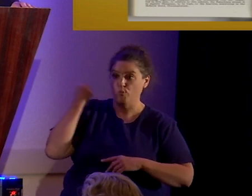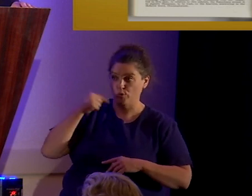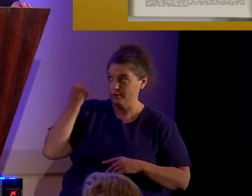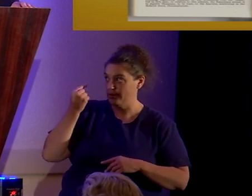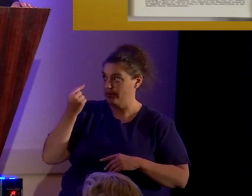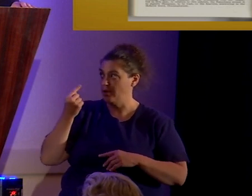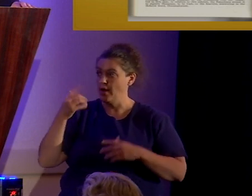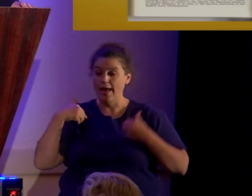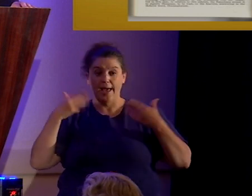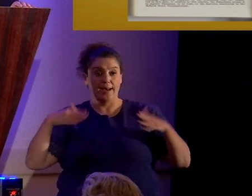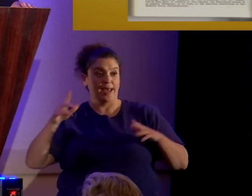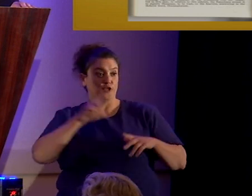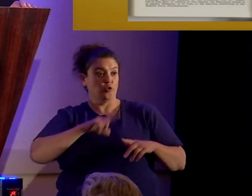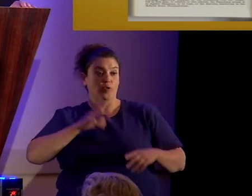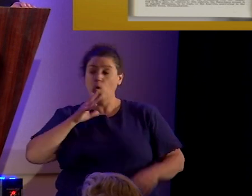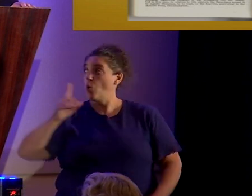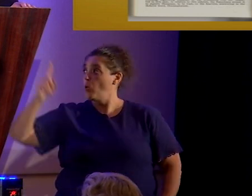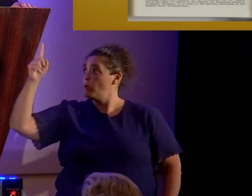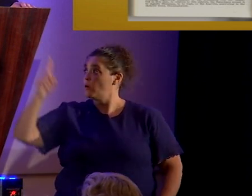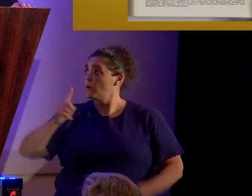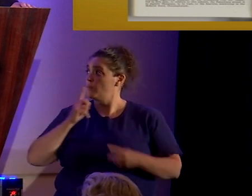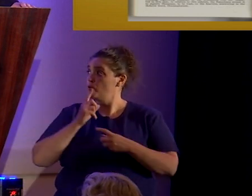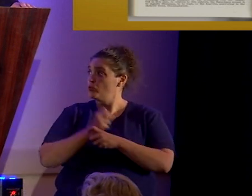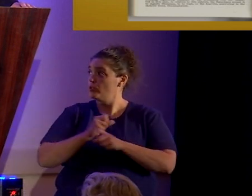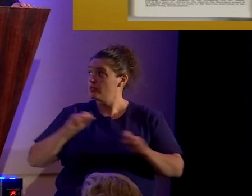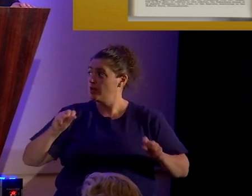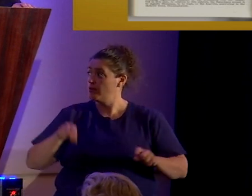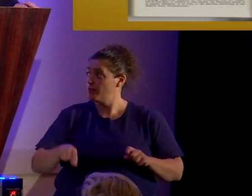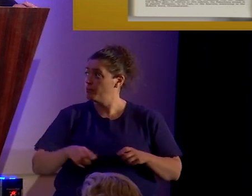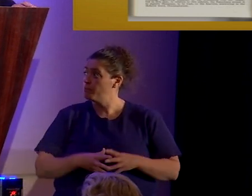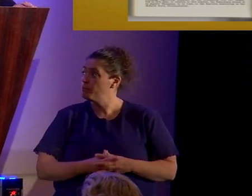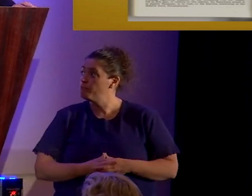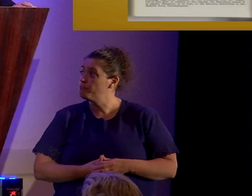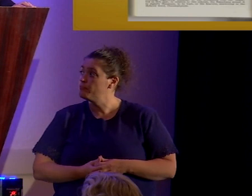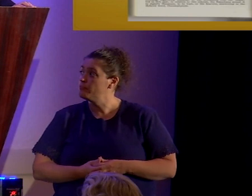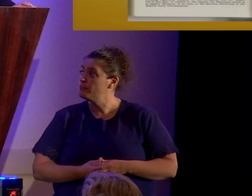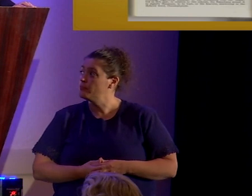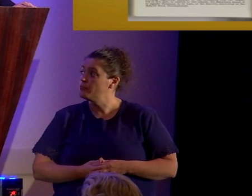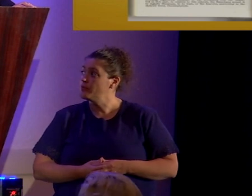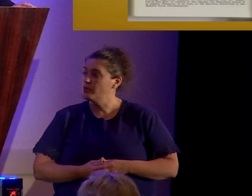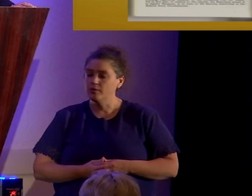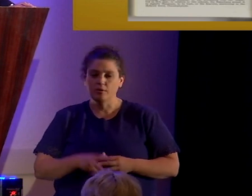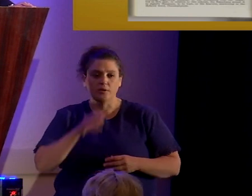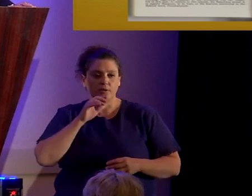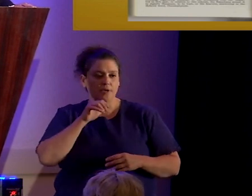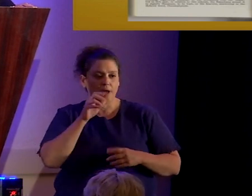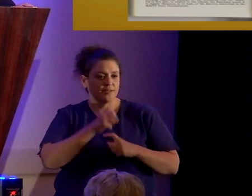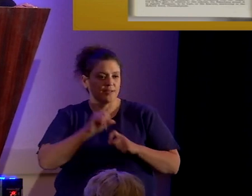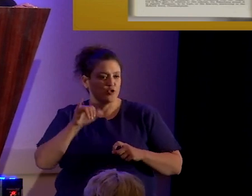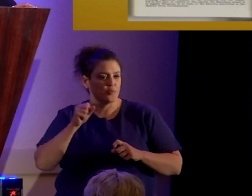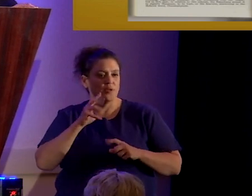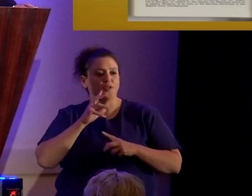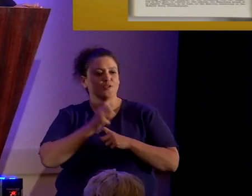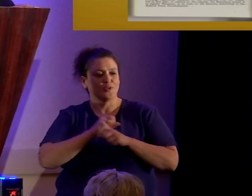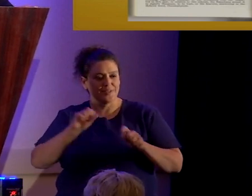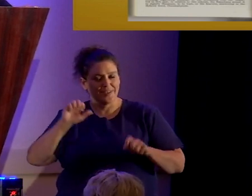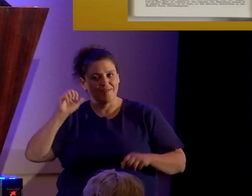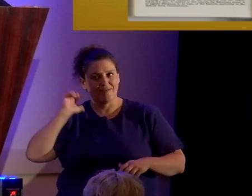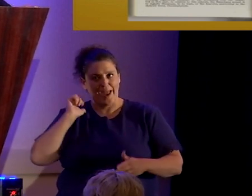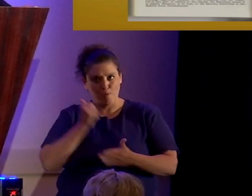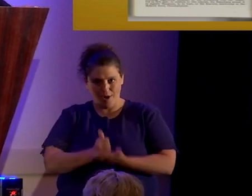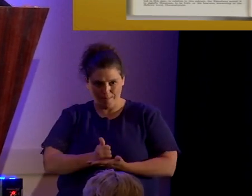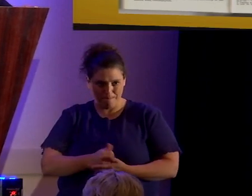Lord who's going to save, uh, Smith. Uh, no, he's going to save Abraham.